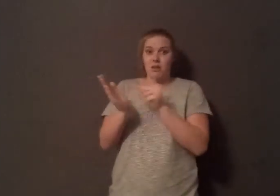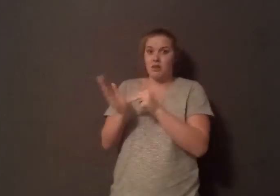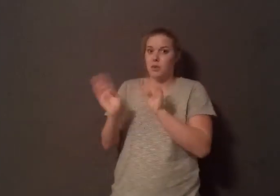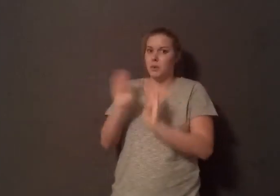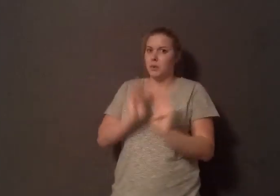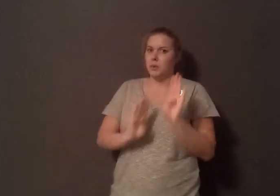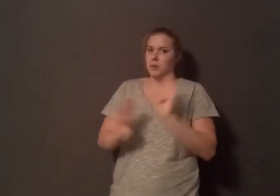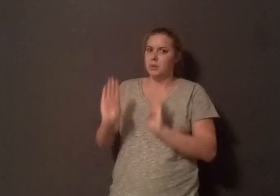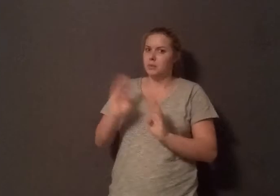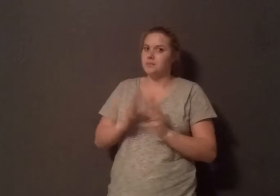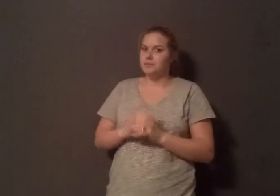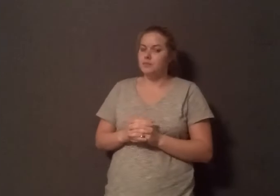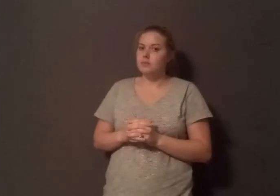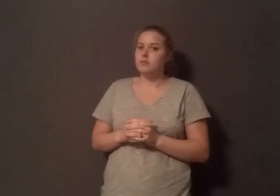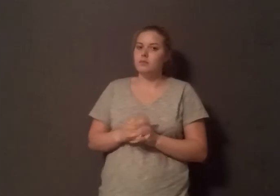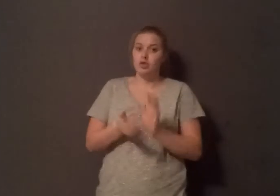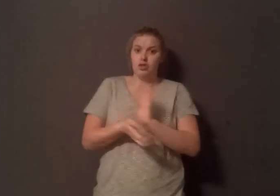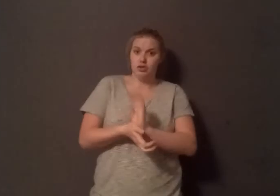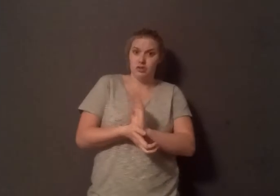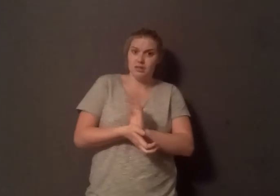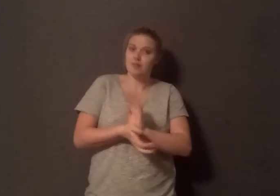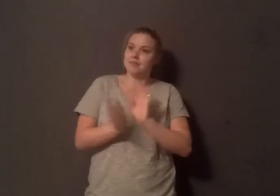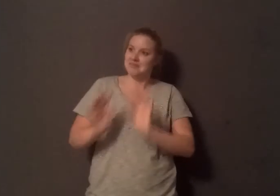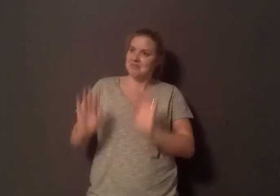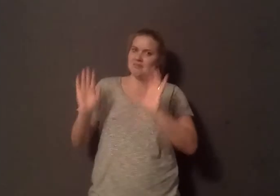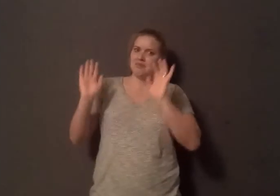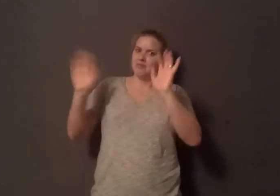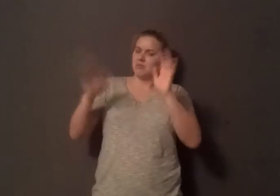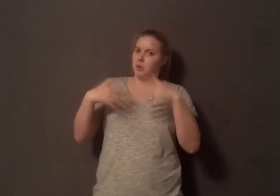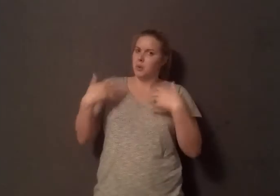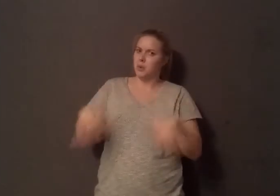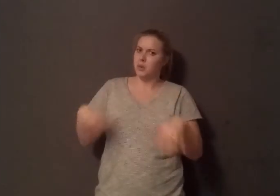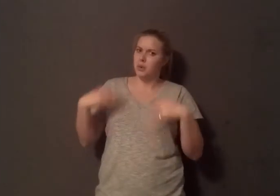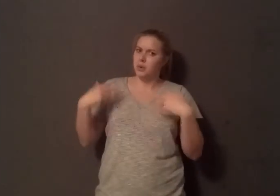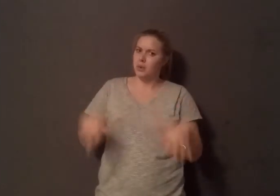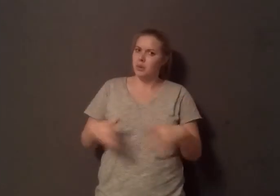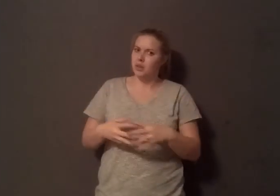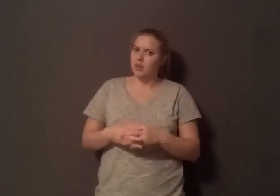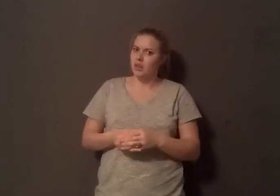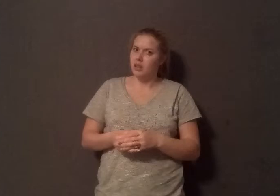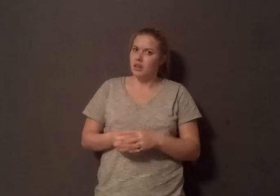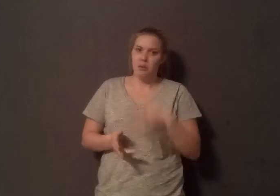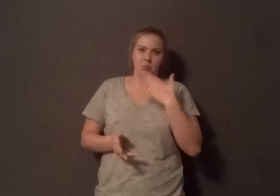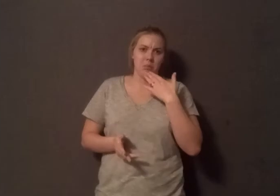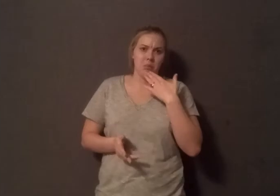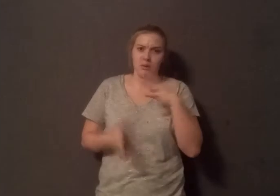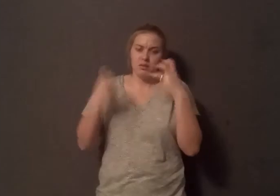product when you think about it. It's probably one of the single best foods at compromising health that you're going to actually